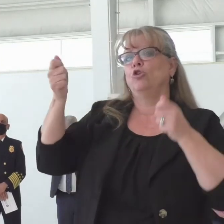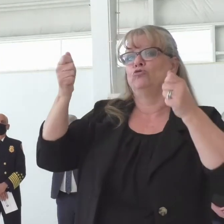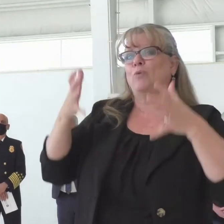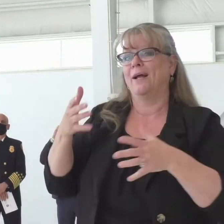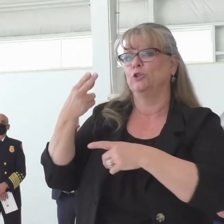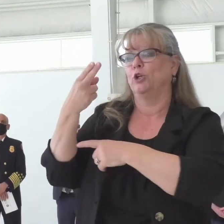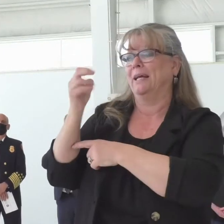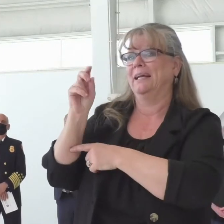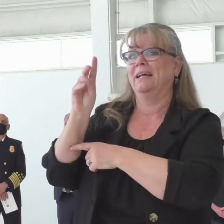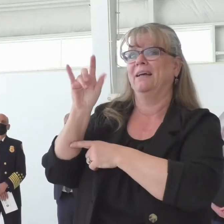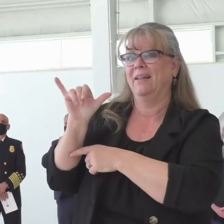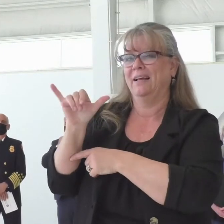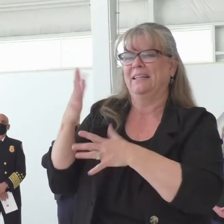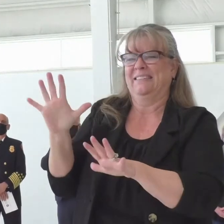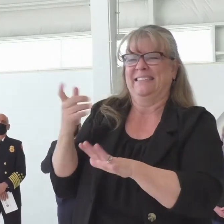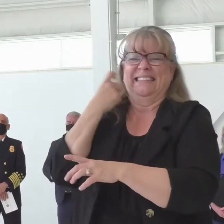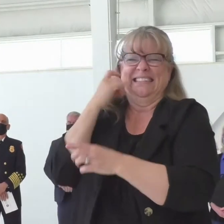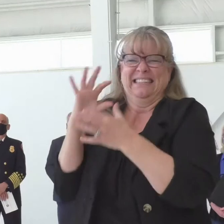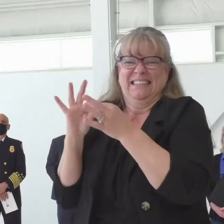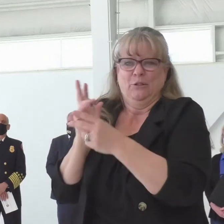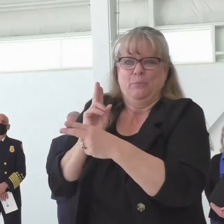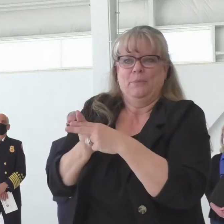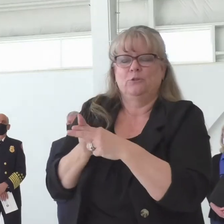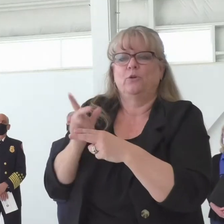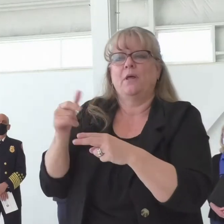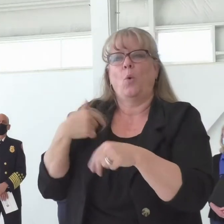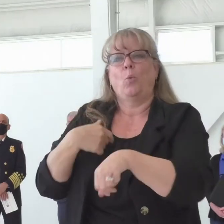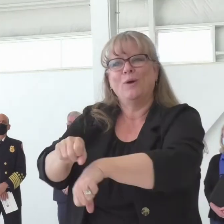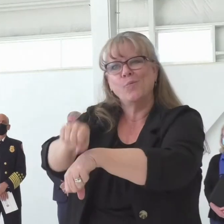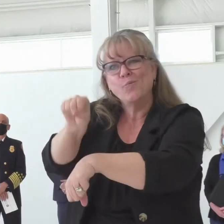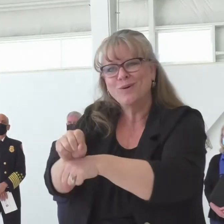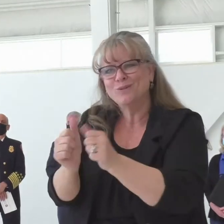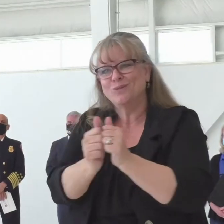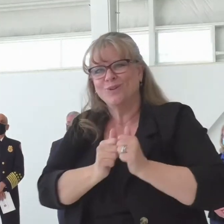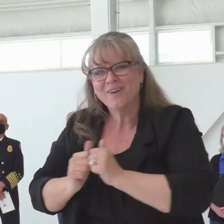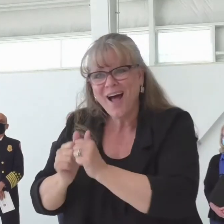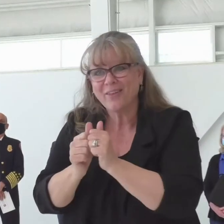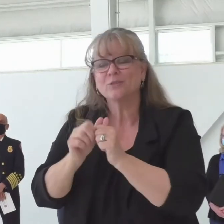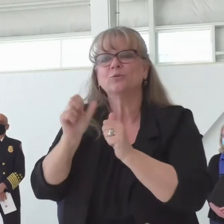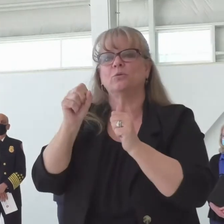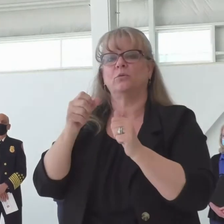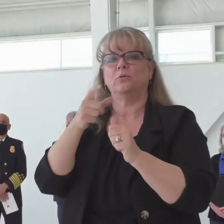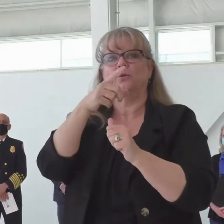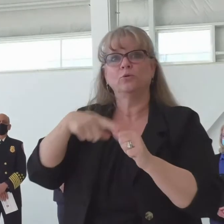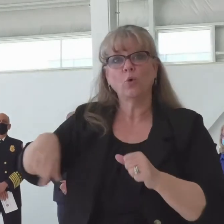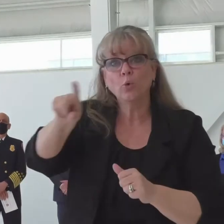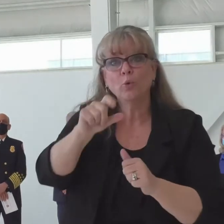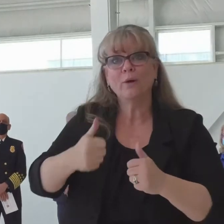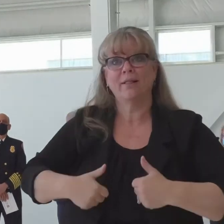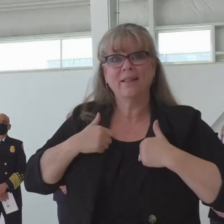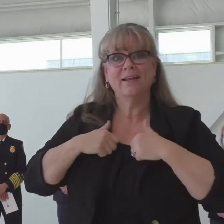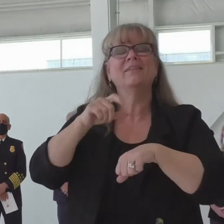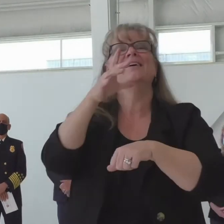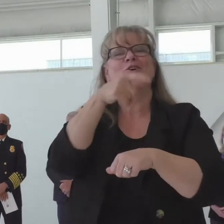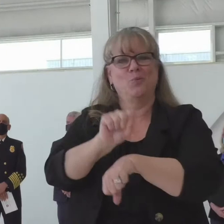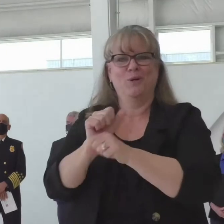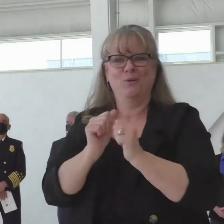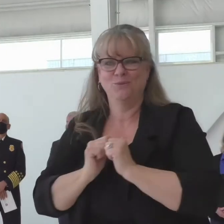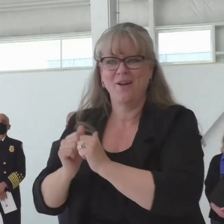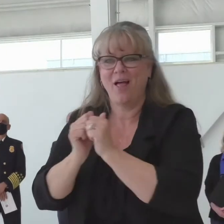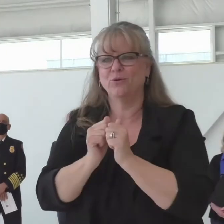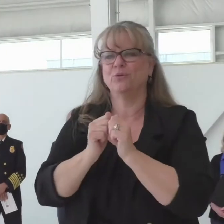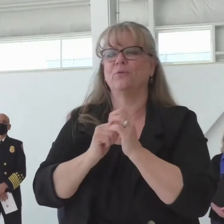the Ohio